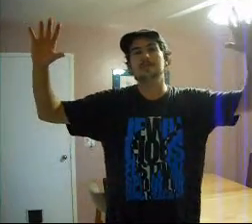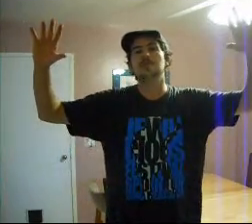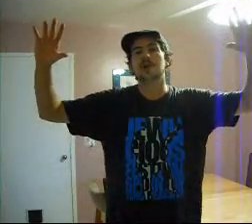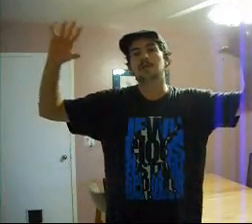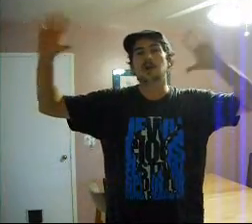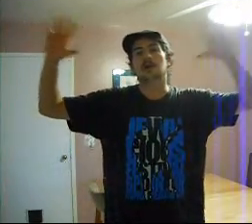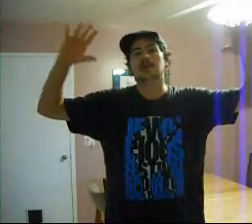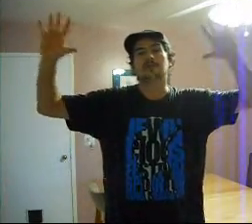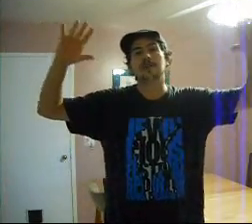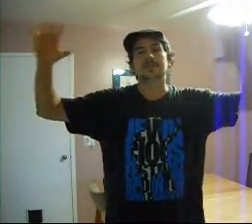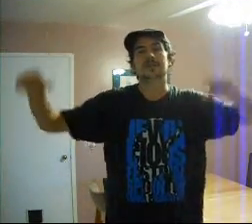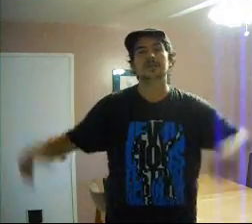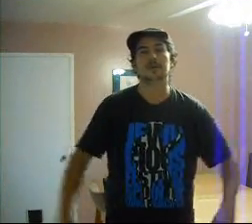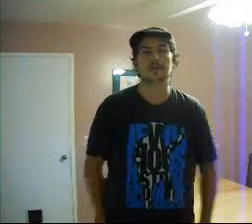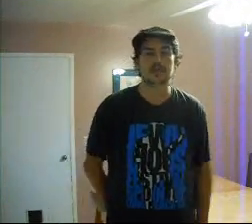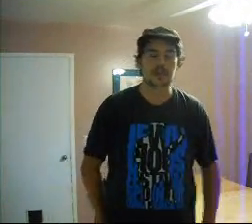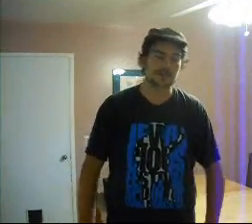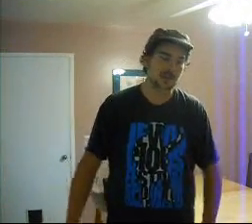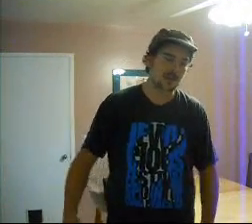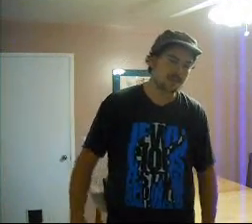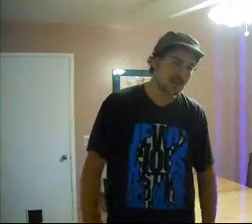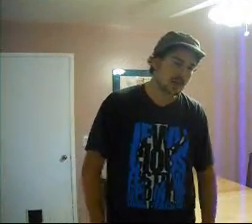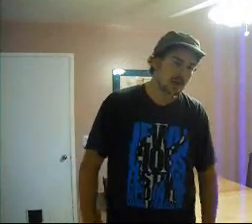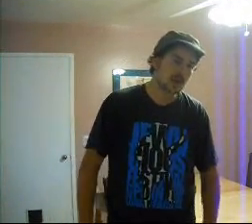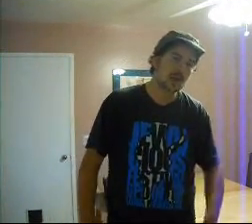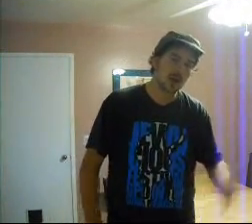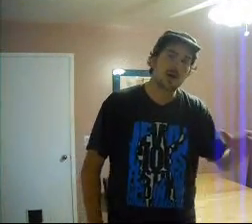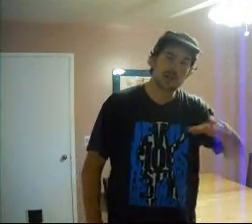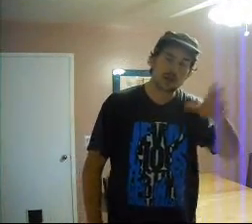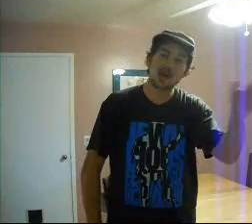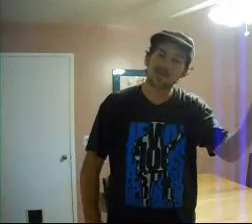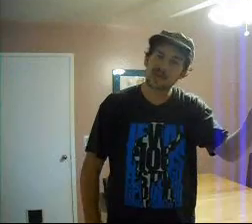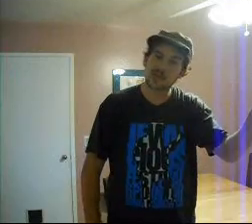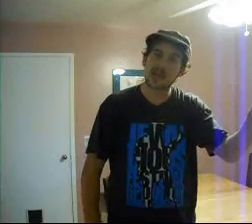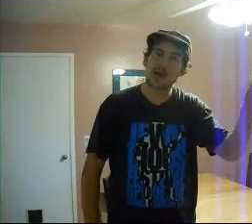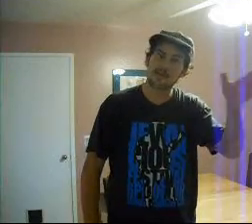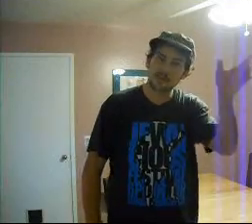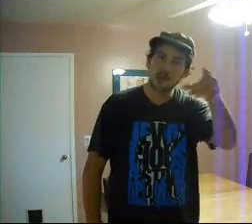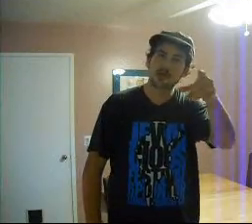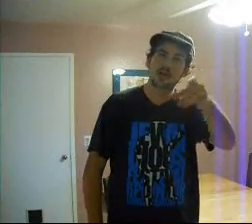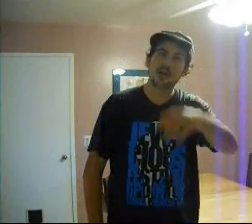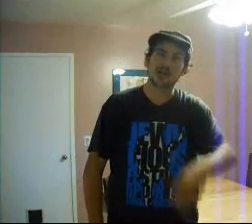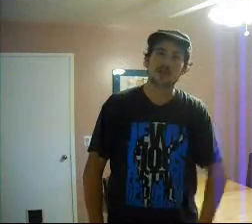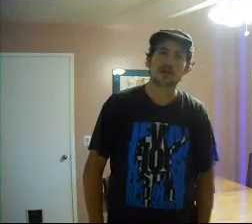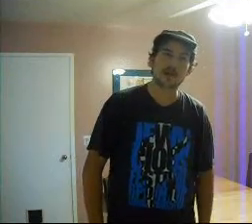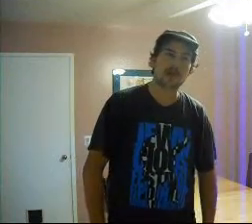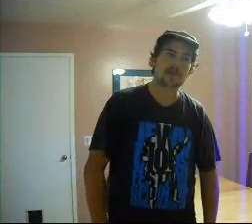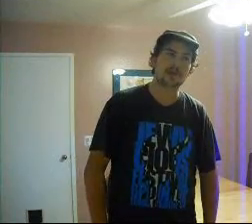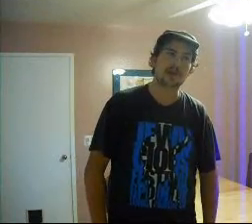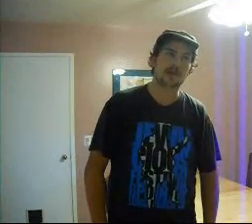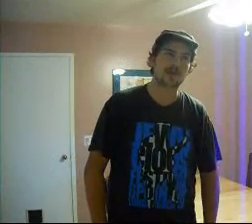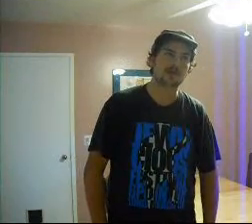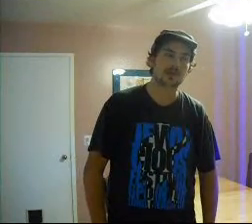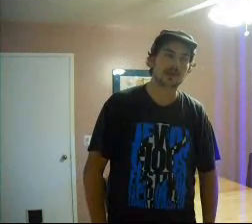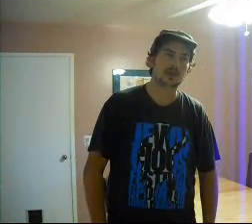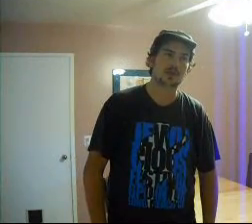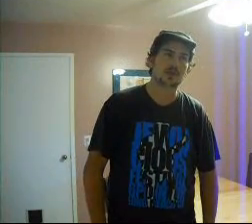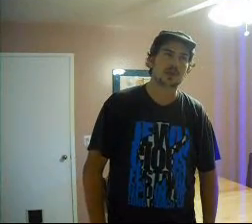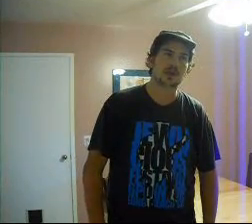I'm all. Praising the Lord and stuff. So. You know. Also when I'm feeling down. But more so actually when I'm happy. That's kind of interesting. Now that I think